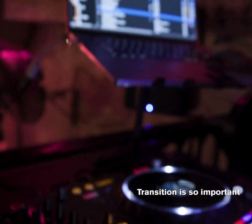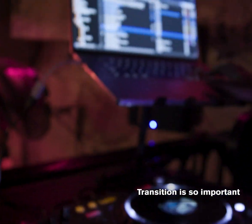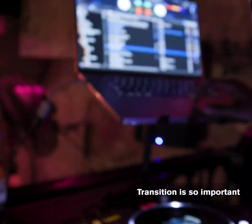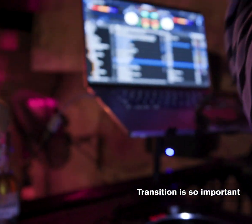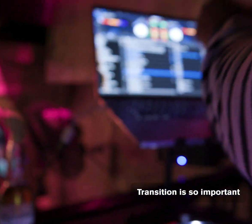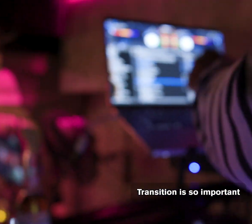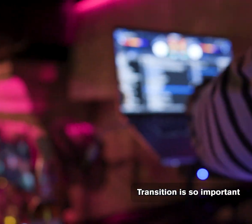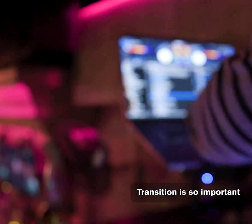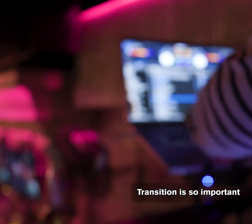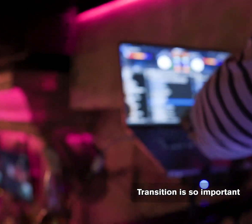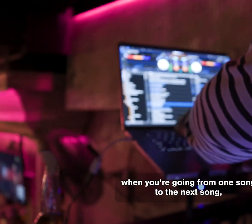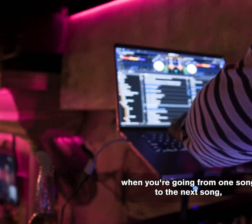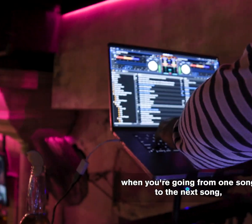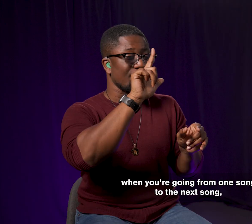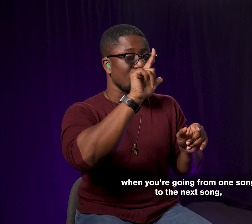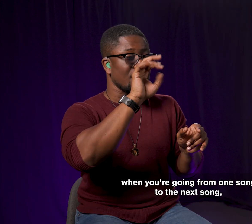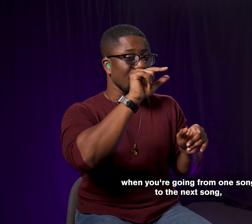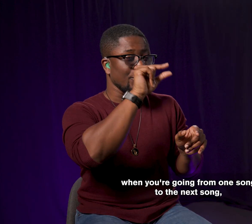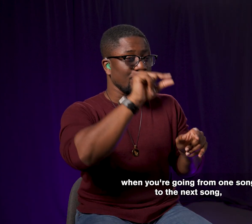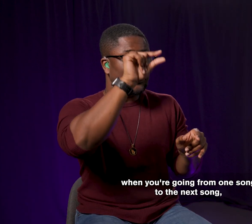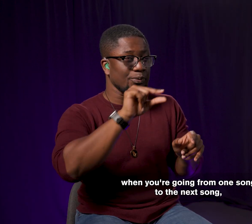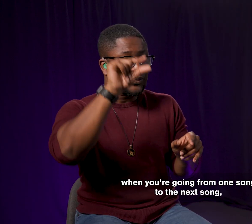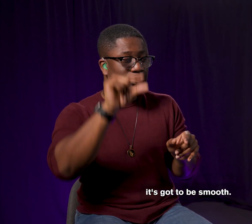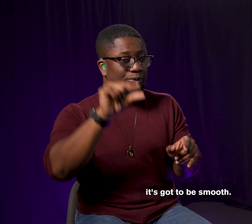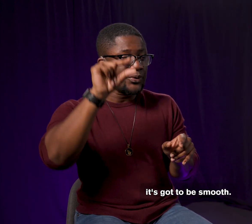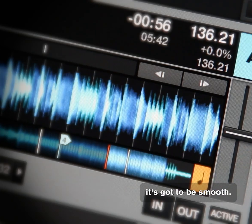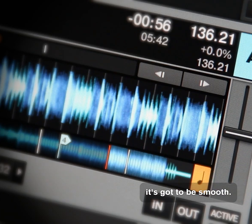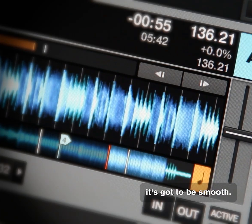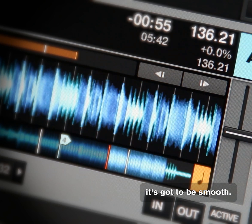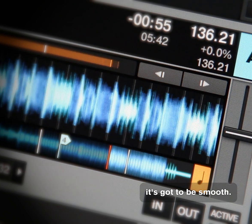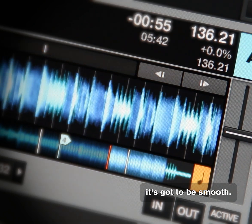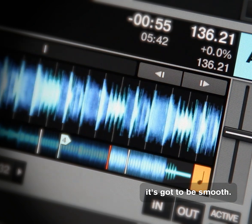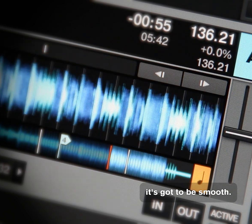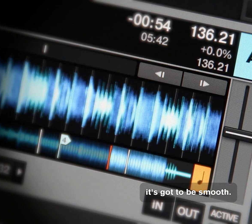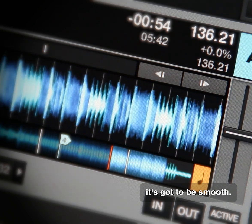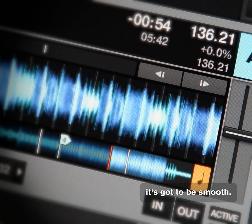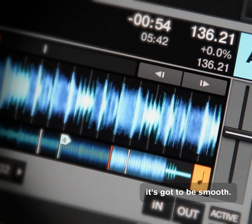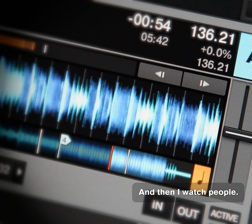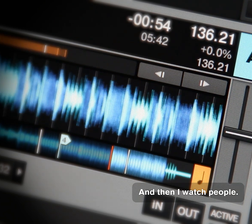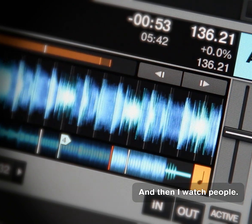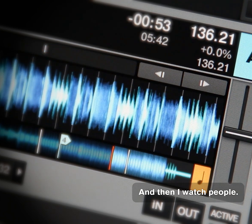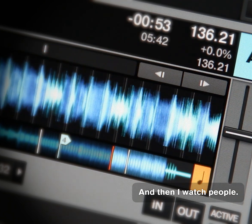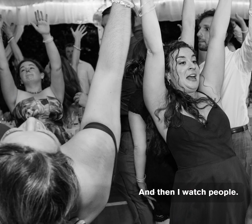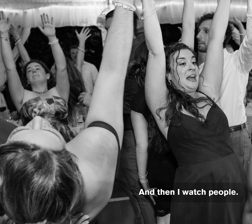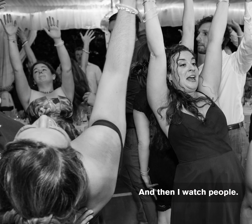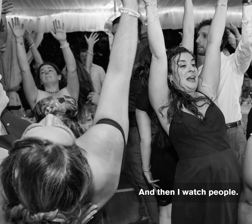Transition is so important when you're going from one song to the next song. It's got to be smooth. And then I watch people.